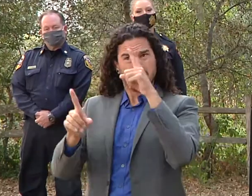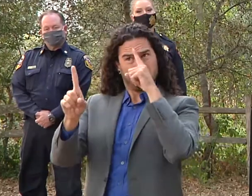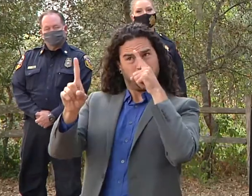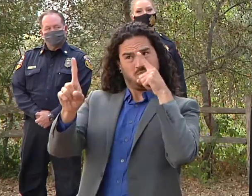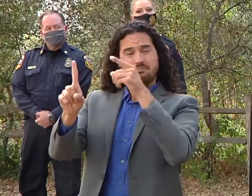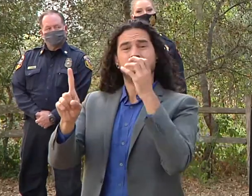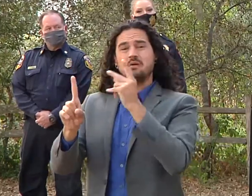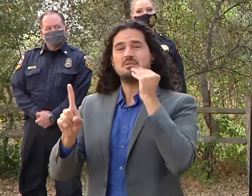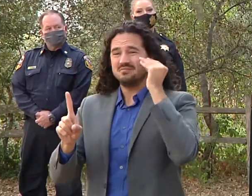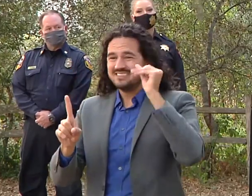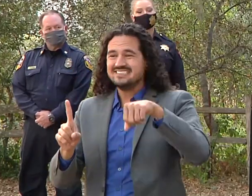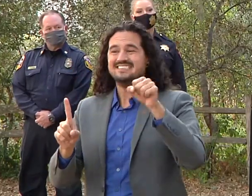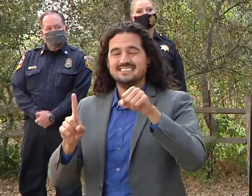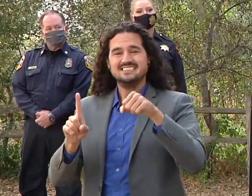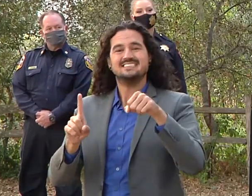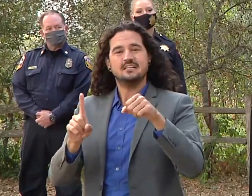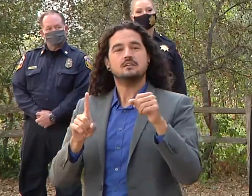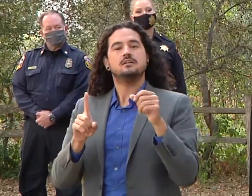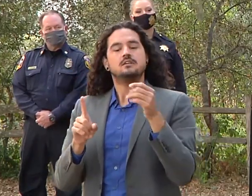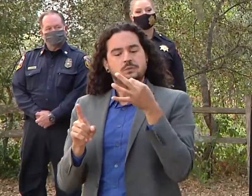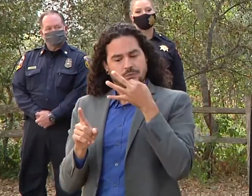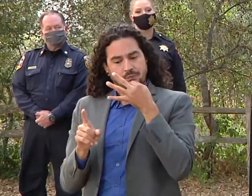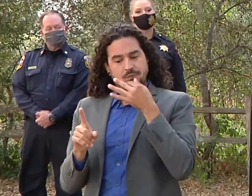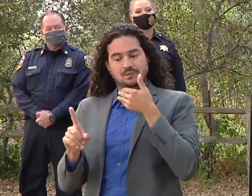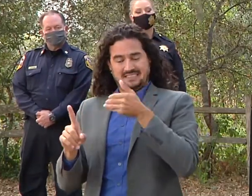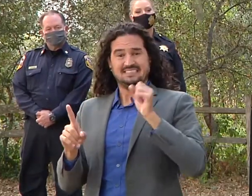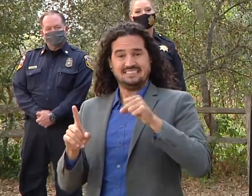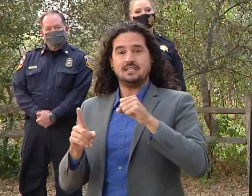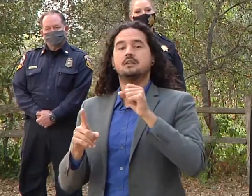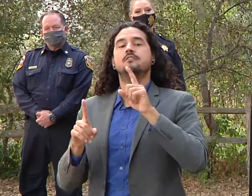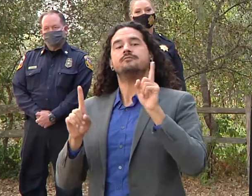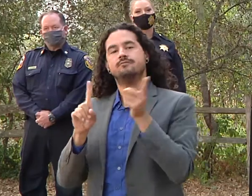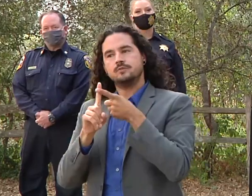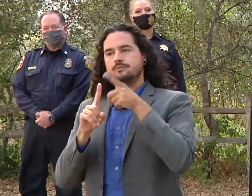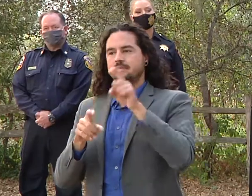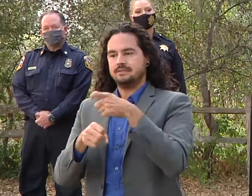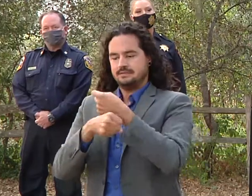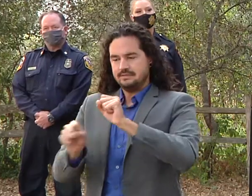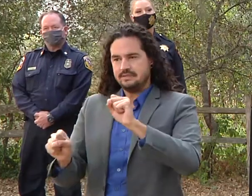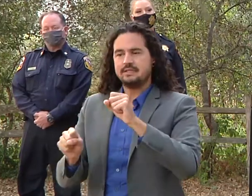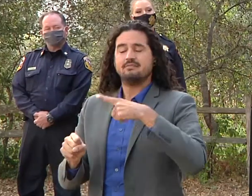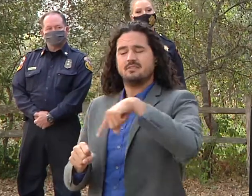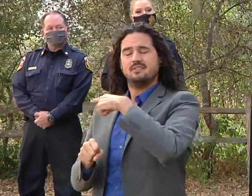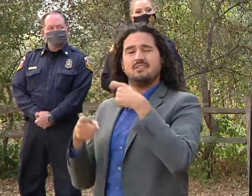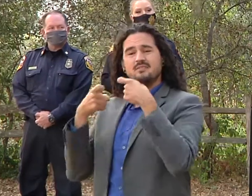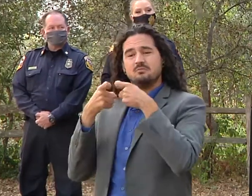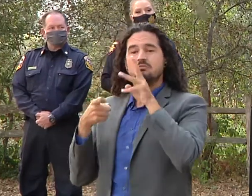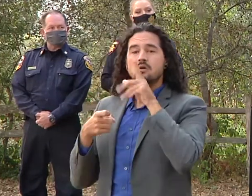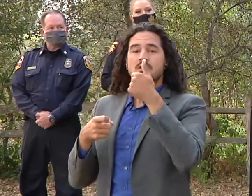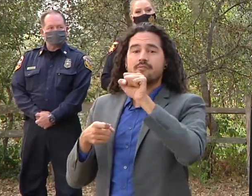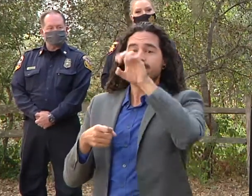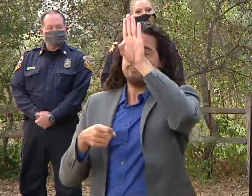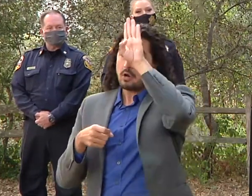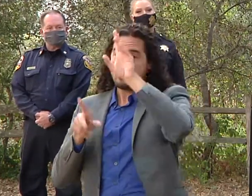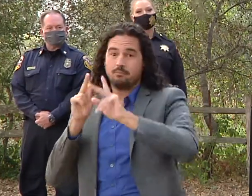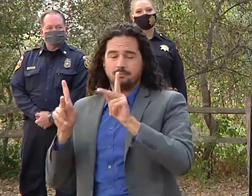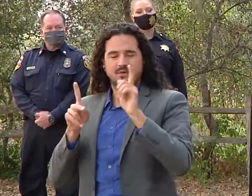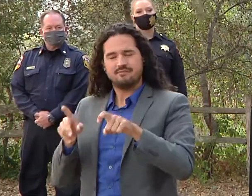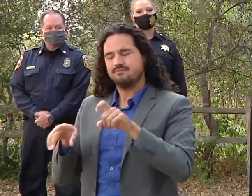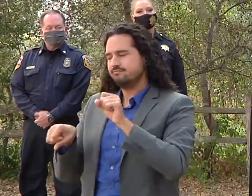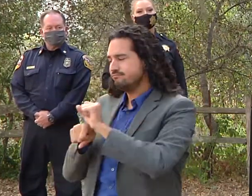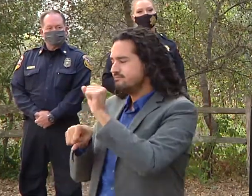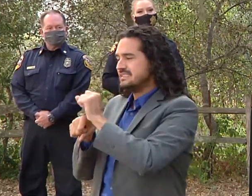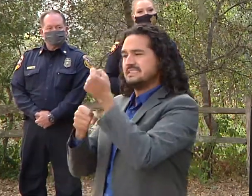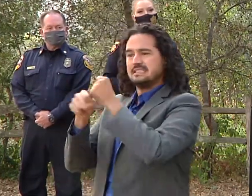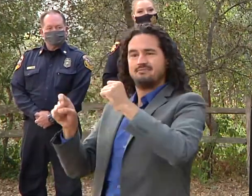but these folks they have to have room to work and so really that that was a huge priority today in terms of getting that making that area safer